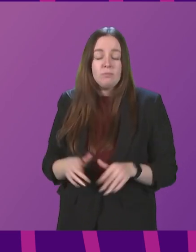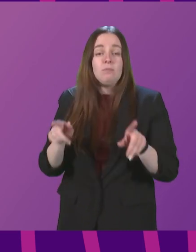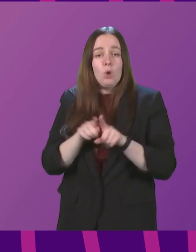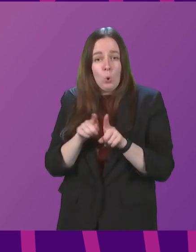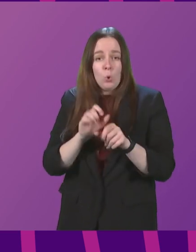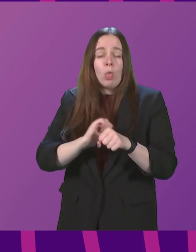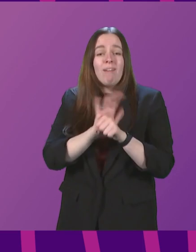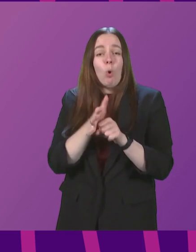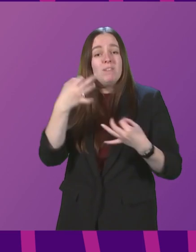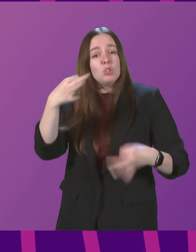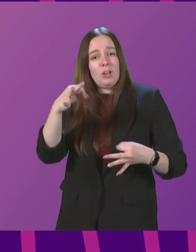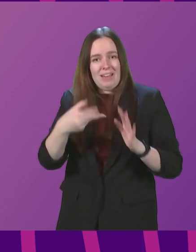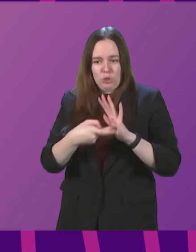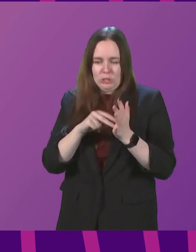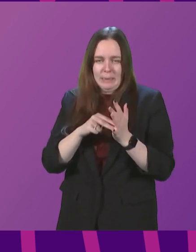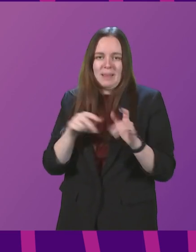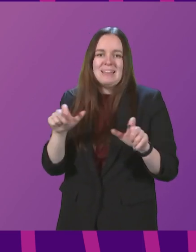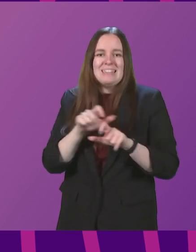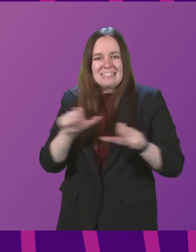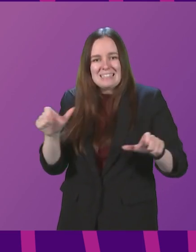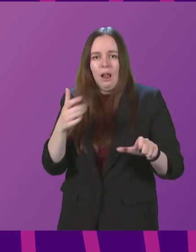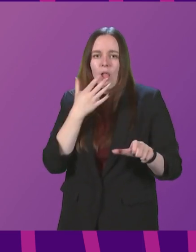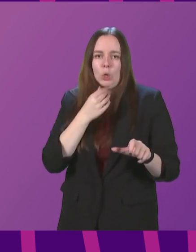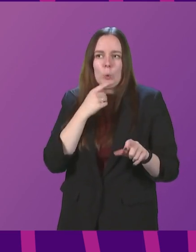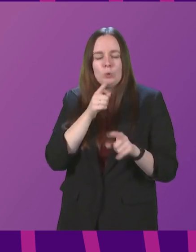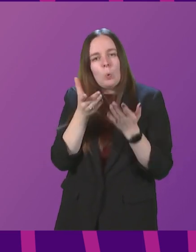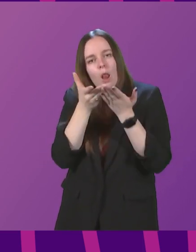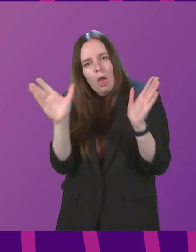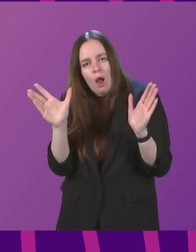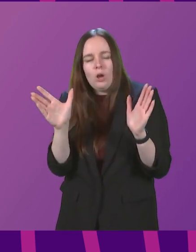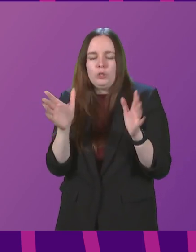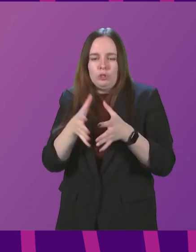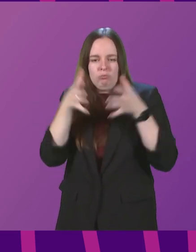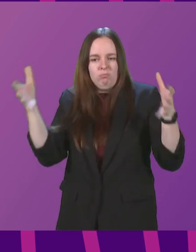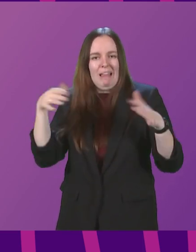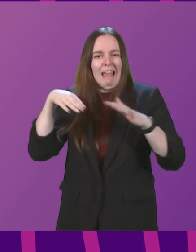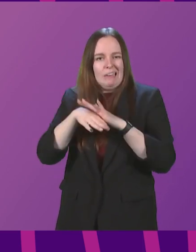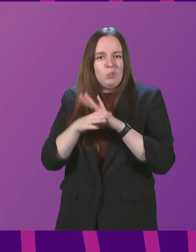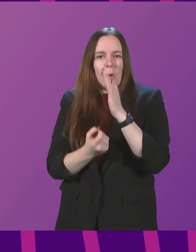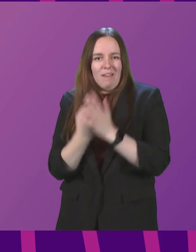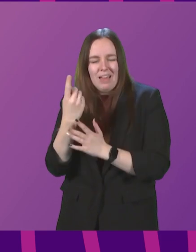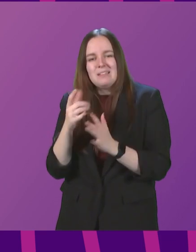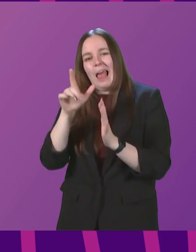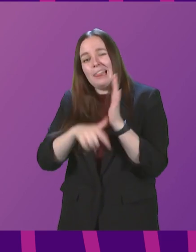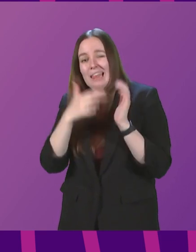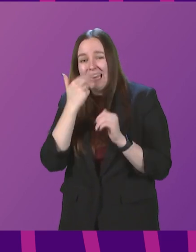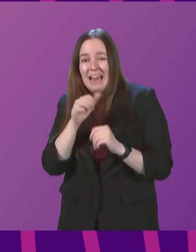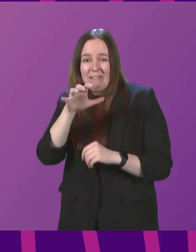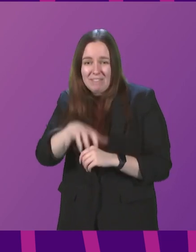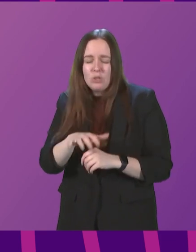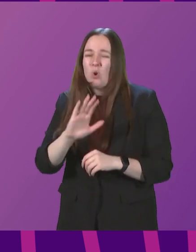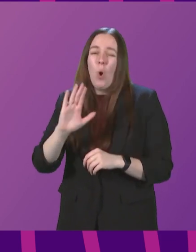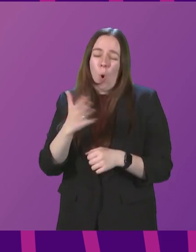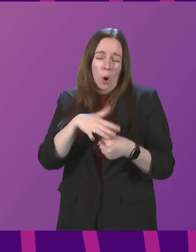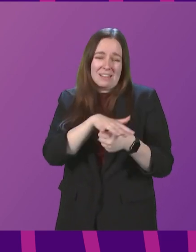COVID certification scheme will continue to apply for now-to-large indoor and outdoor events and to late-night venues, all settings where transmission